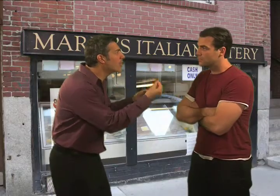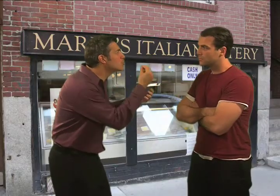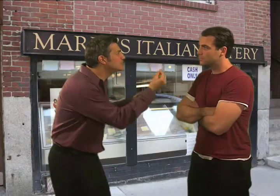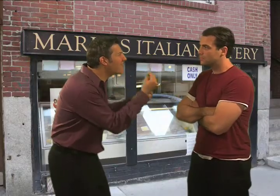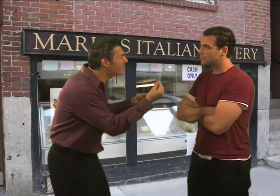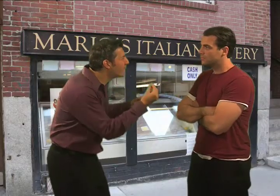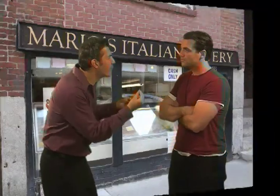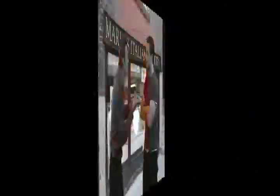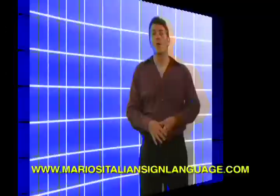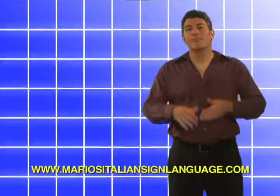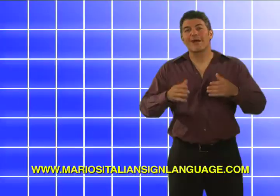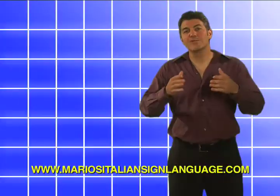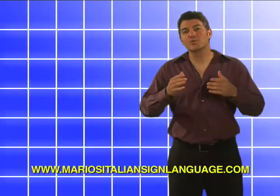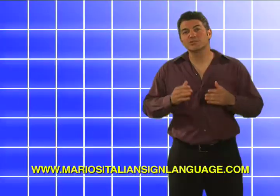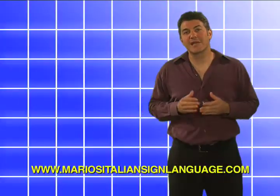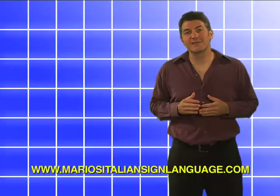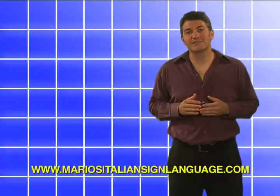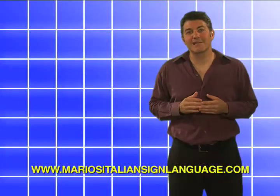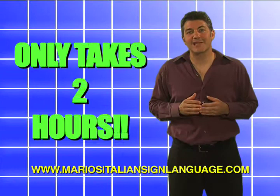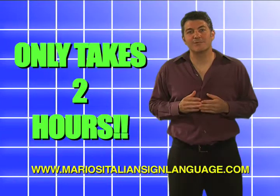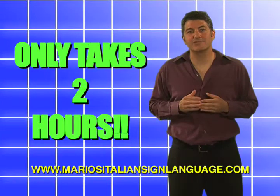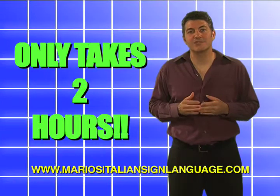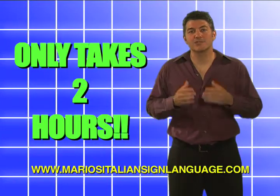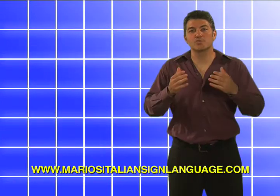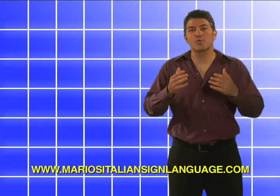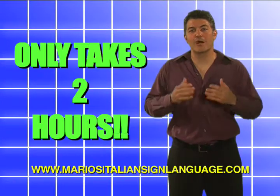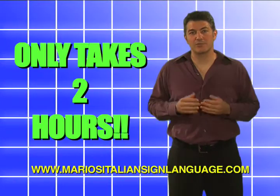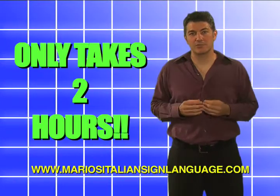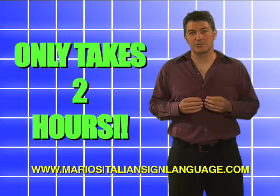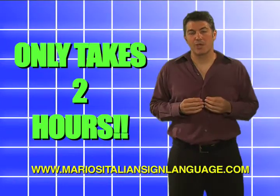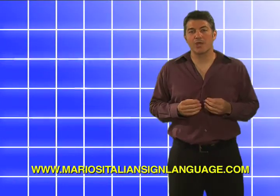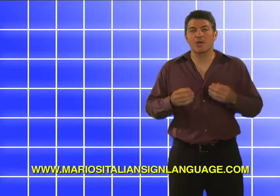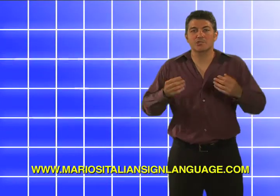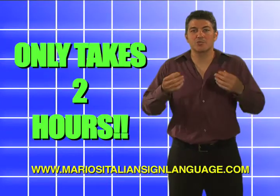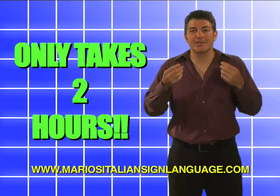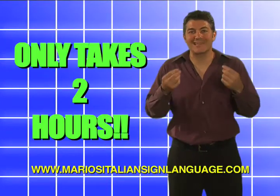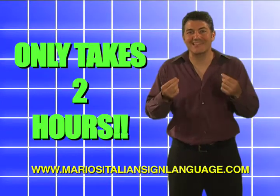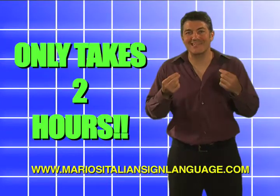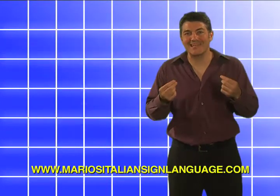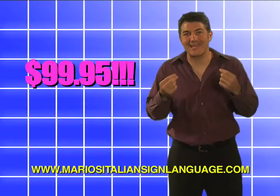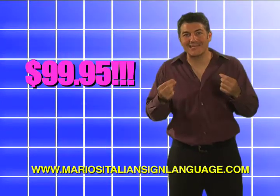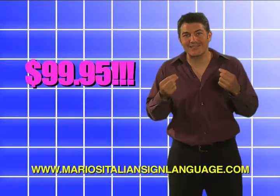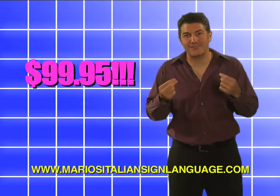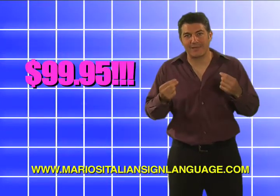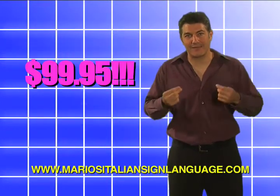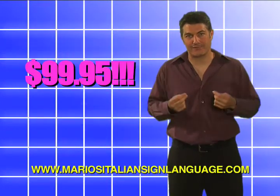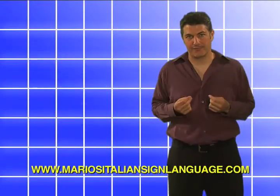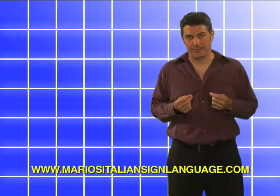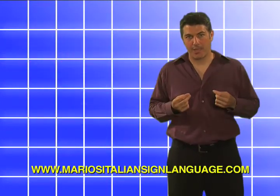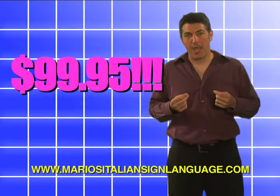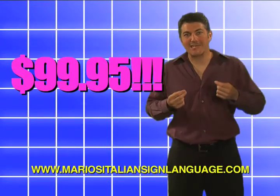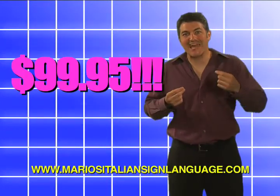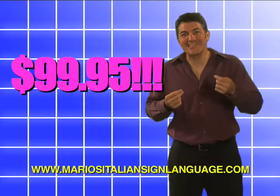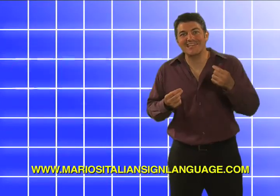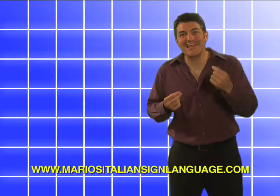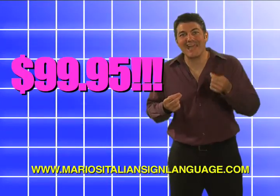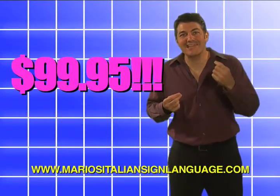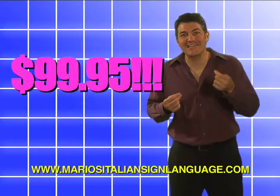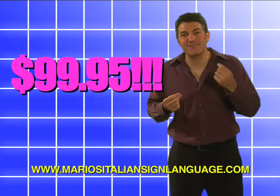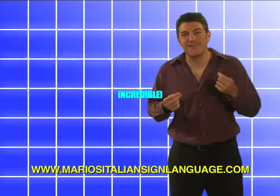are you, deaf? Mario's Italian Sign Language takes just two hours, and it costs only $99.95, $99.95,